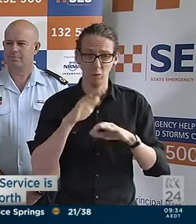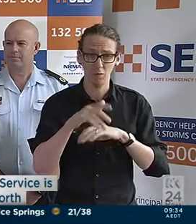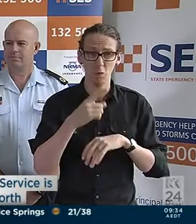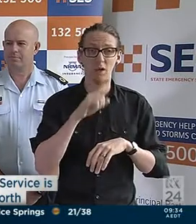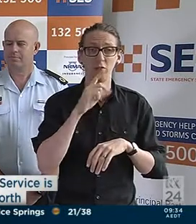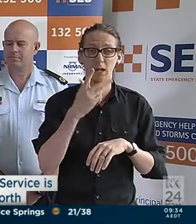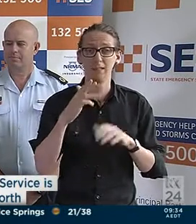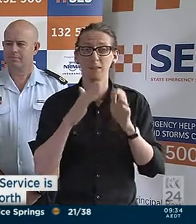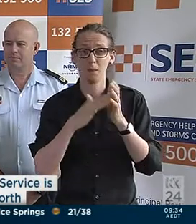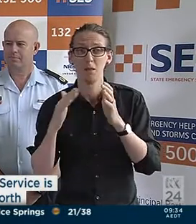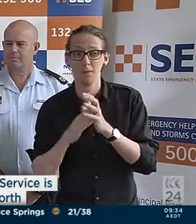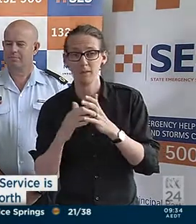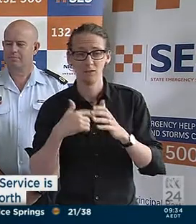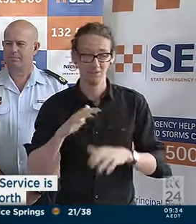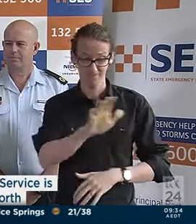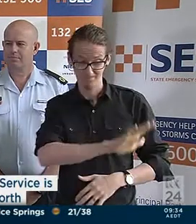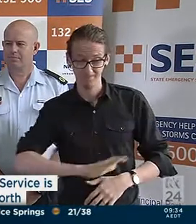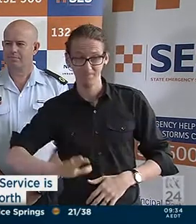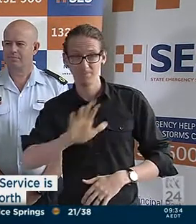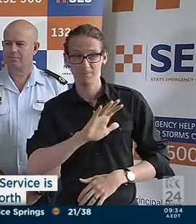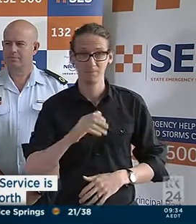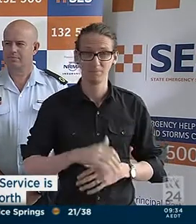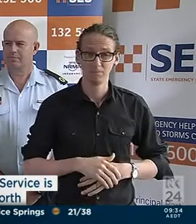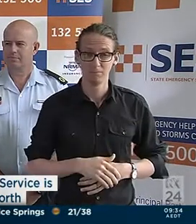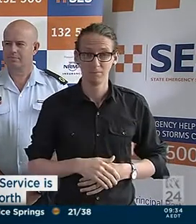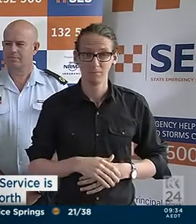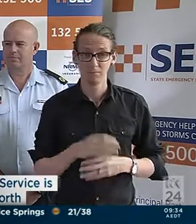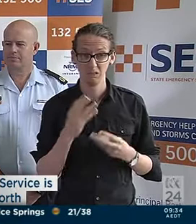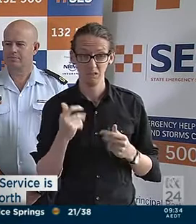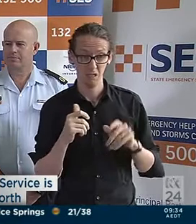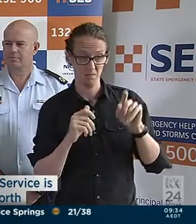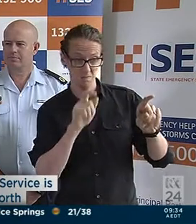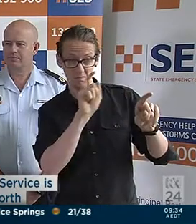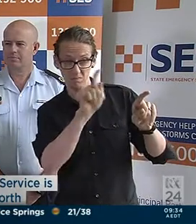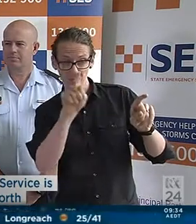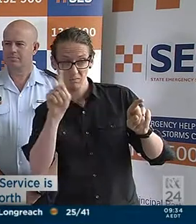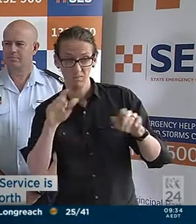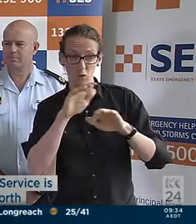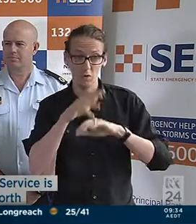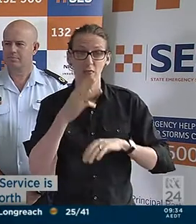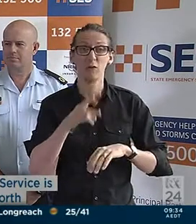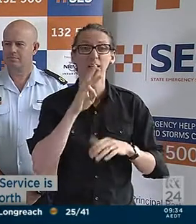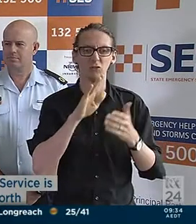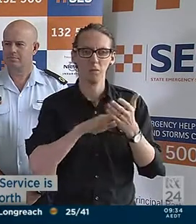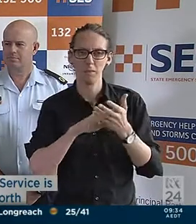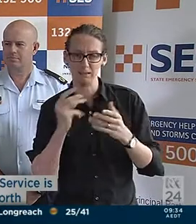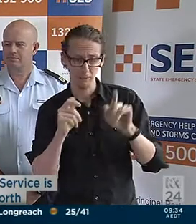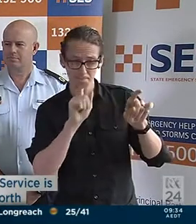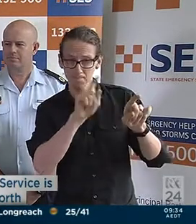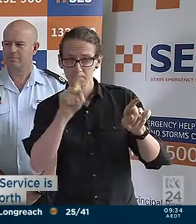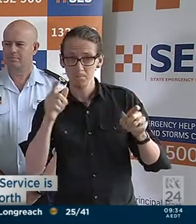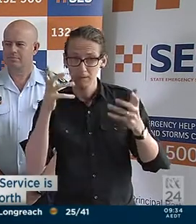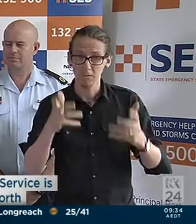excess of 180 millimetres falling across a broad area and intensive rainfall of in excess of 300 millimetres in